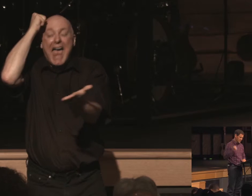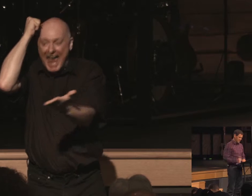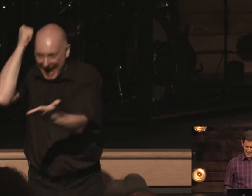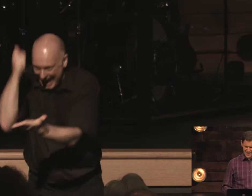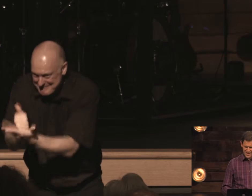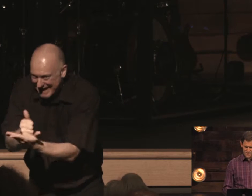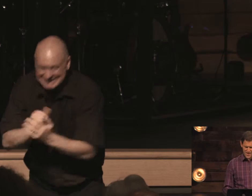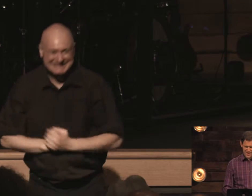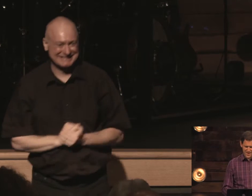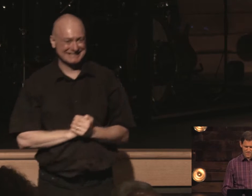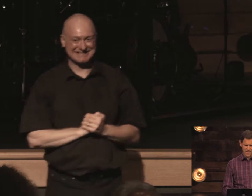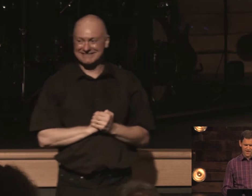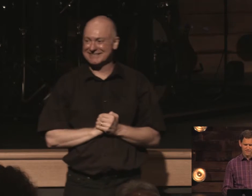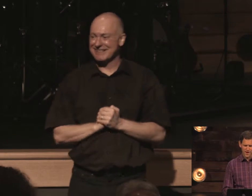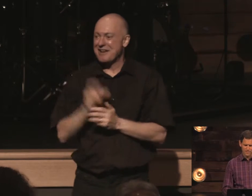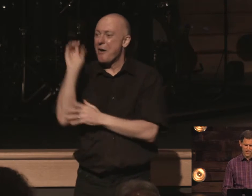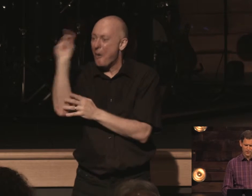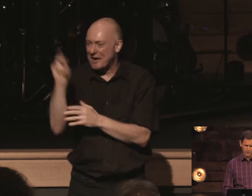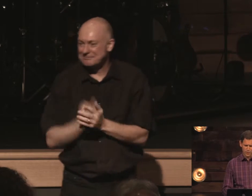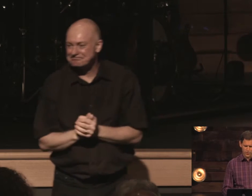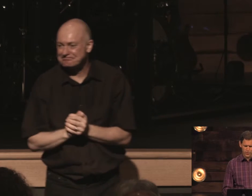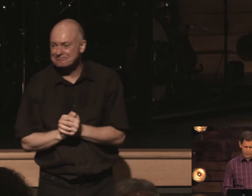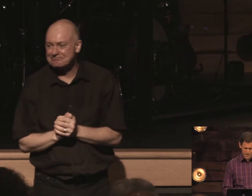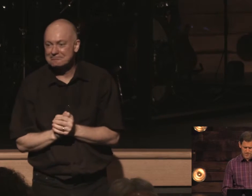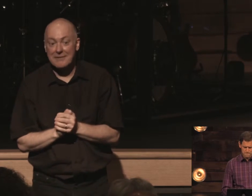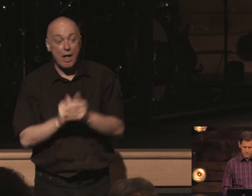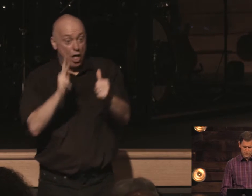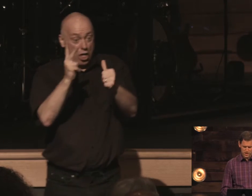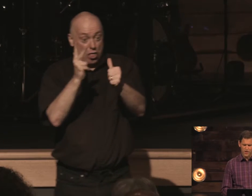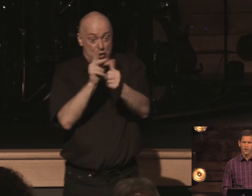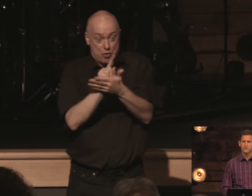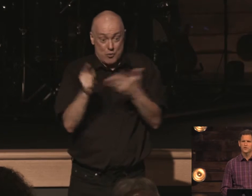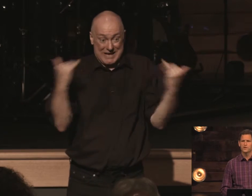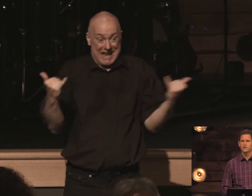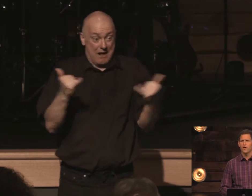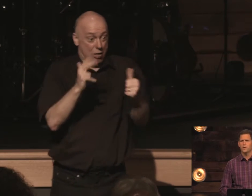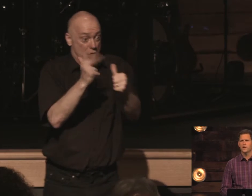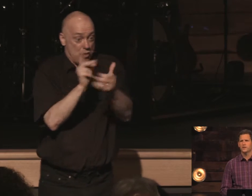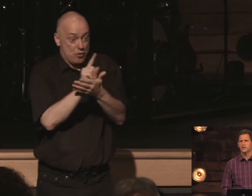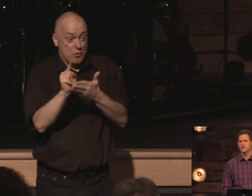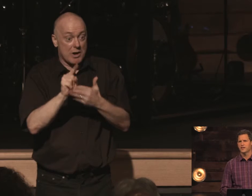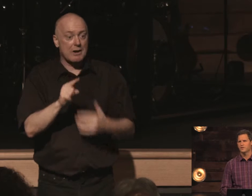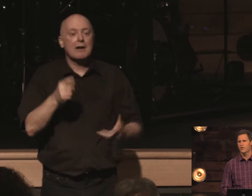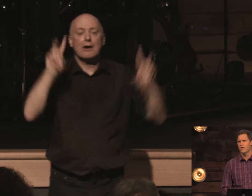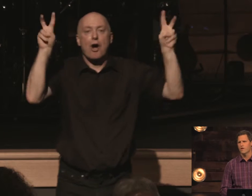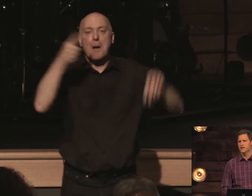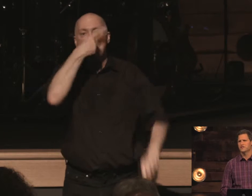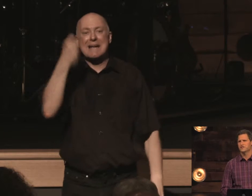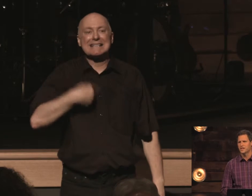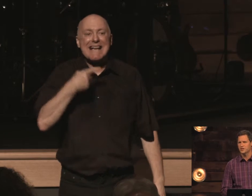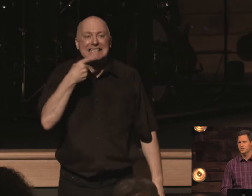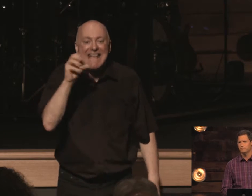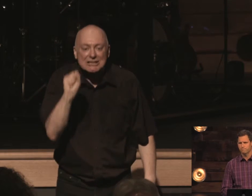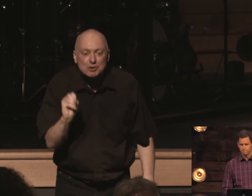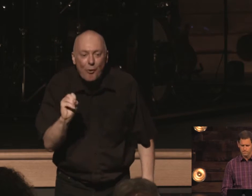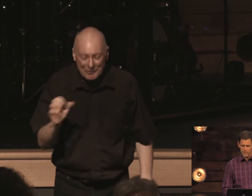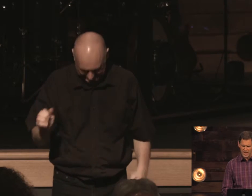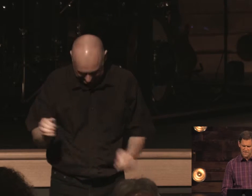amen amen all right all right so third week in our series called because i said so our essential and